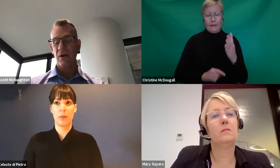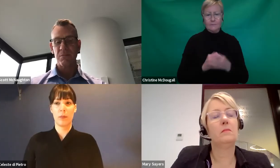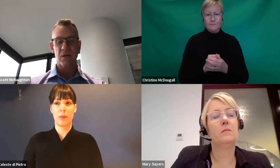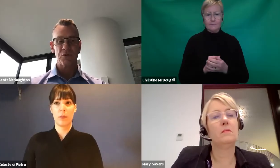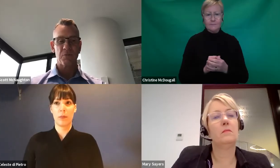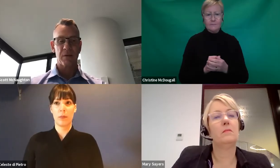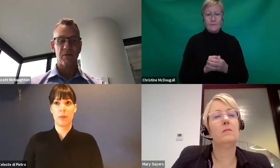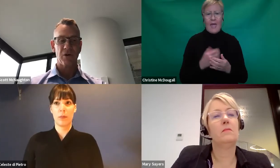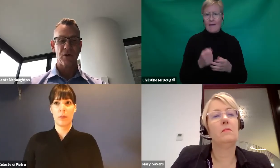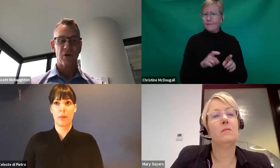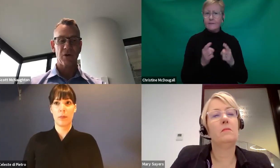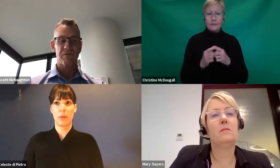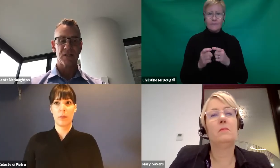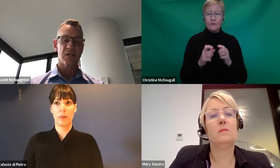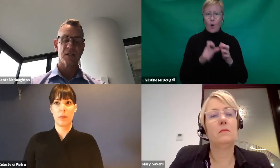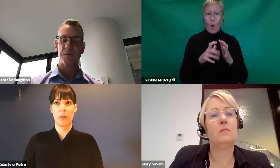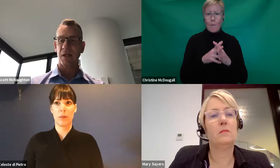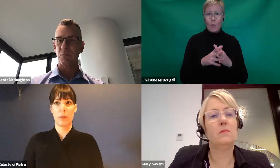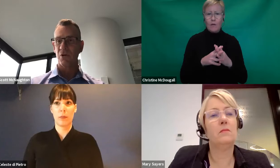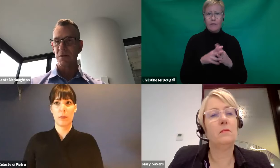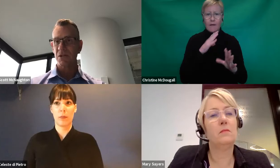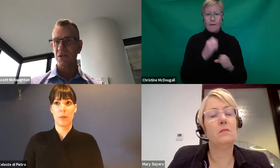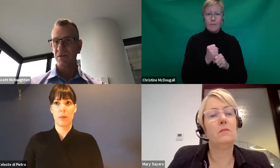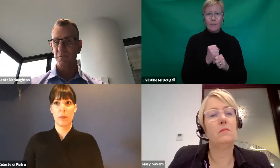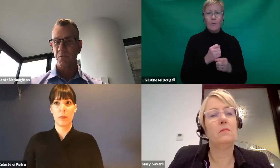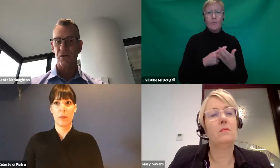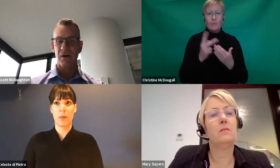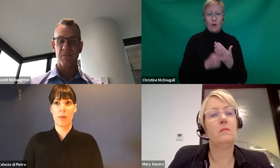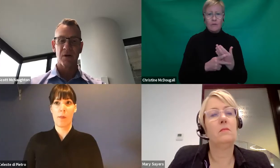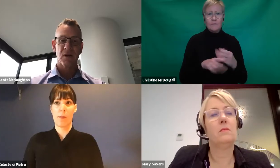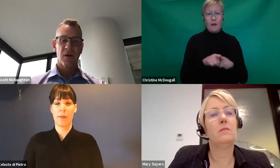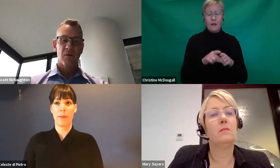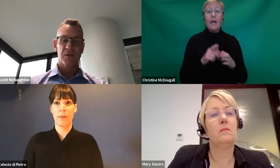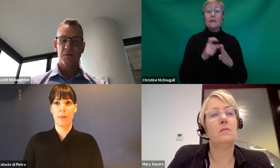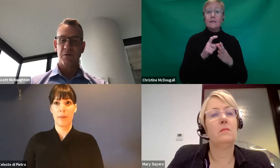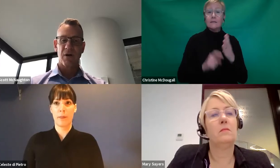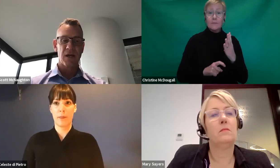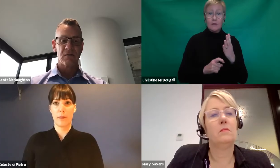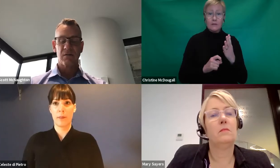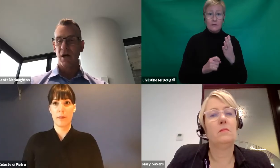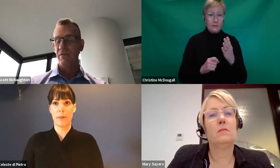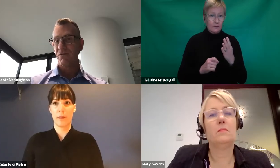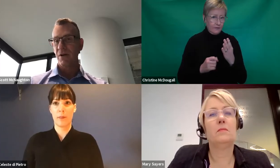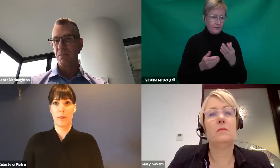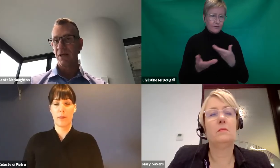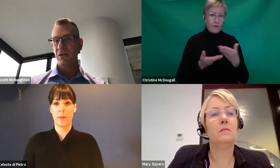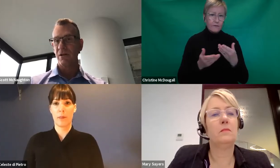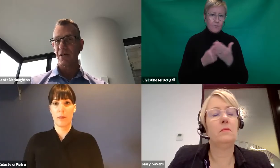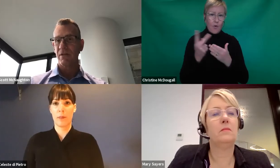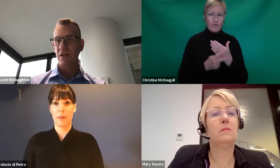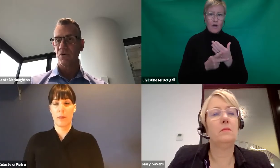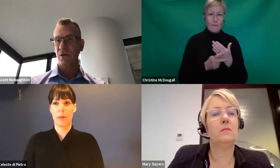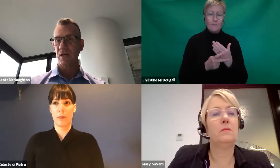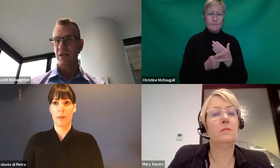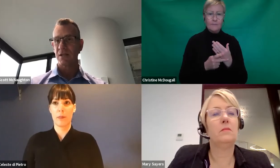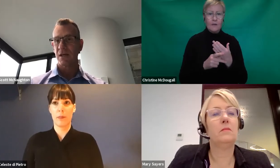programs that I'm sure people have heard of such as the Disability Employment Services Program, which is providing over three billion dollars